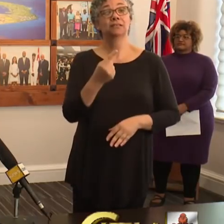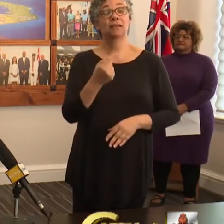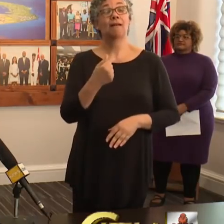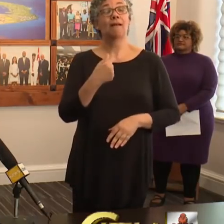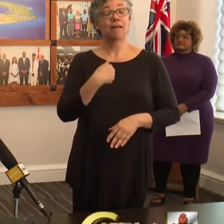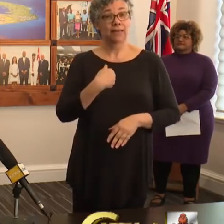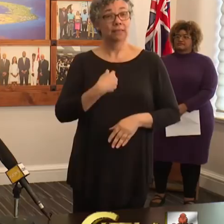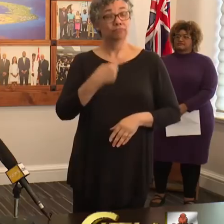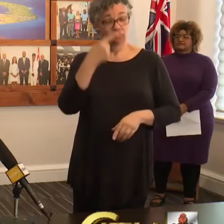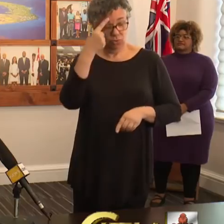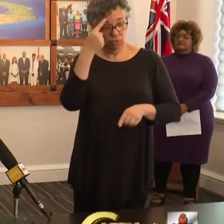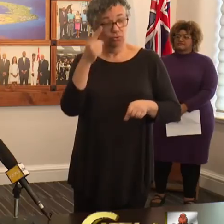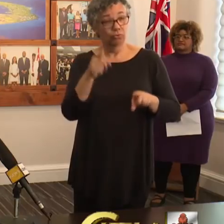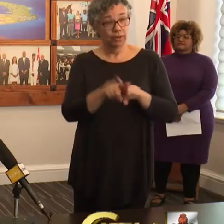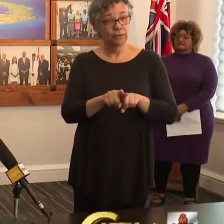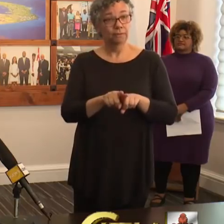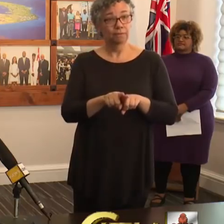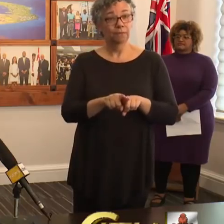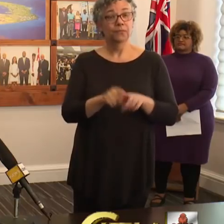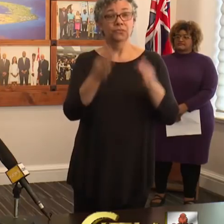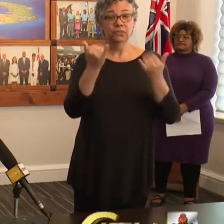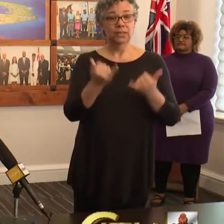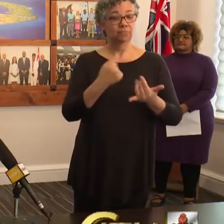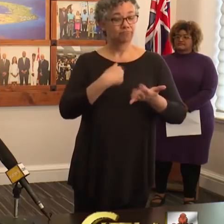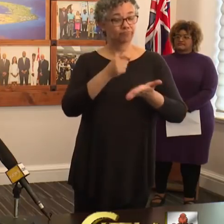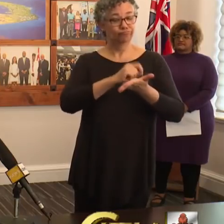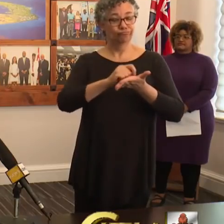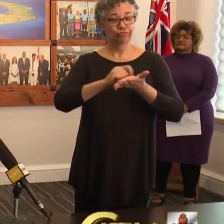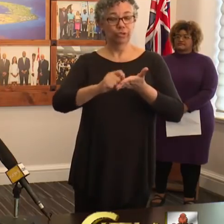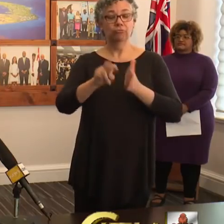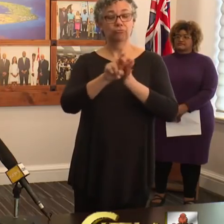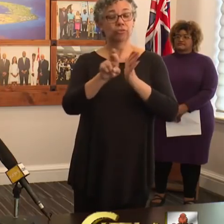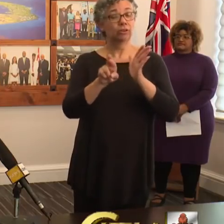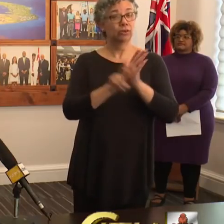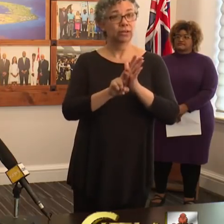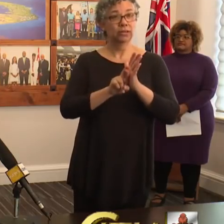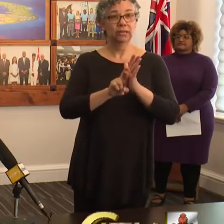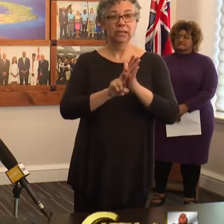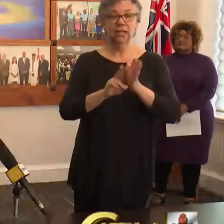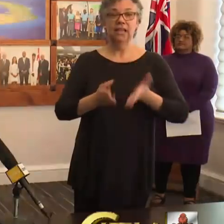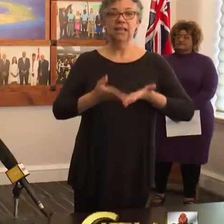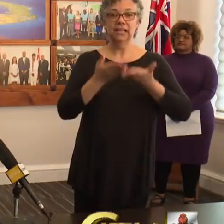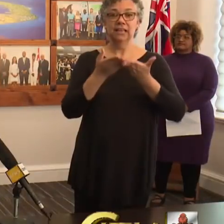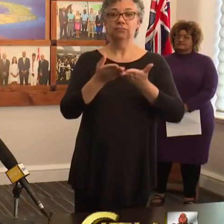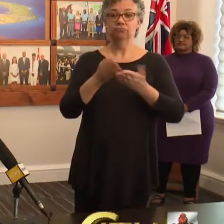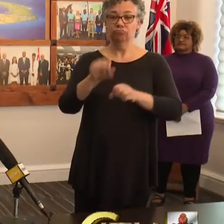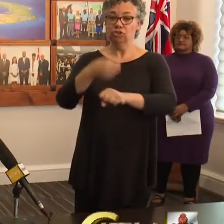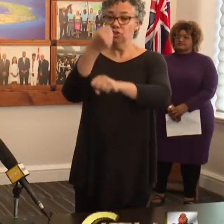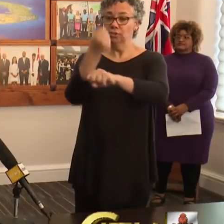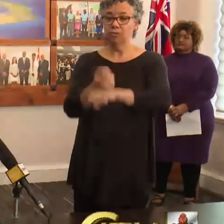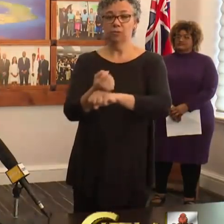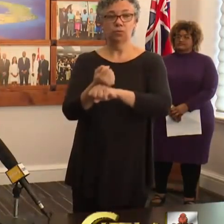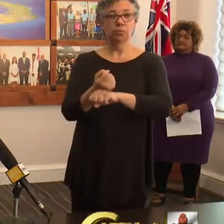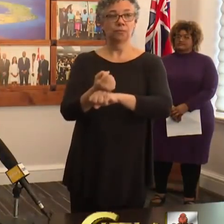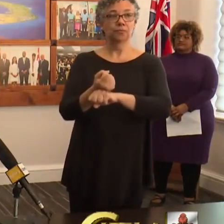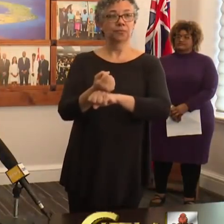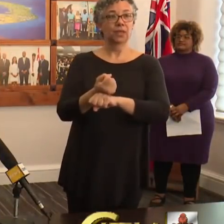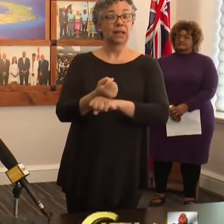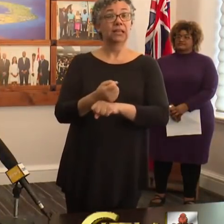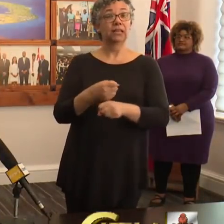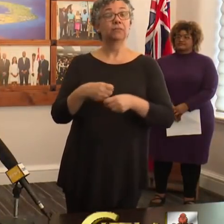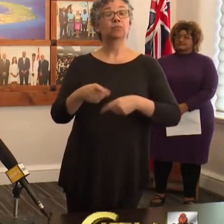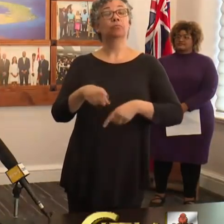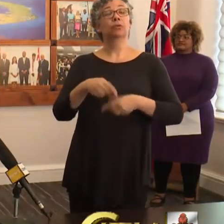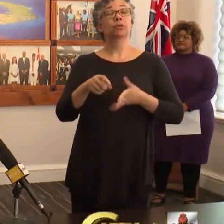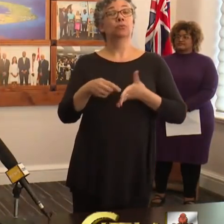confirm that I've today signed the regulations which provide for sheltering at home, and they've been published on